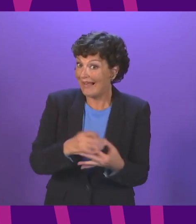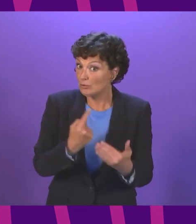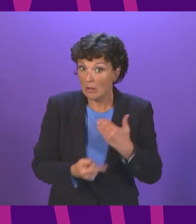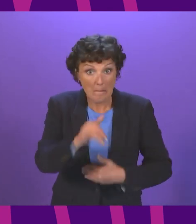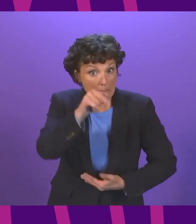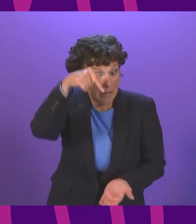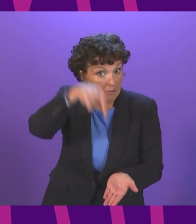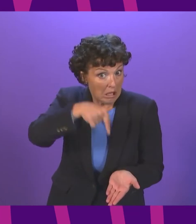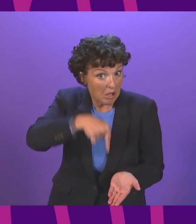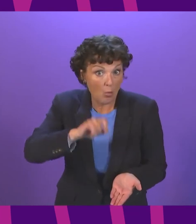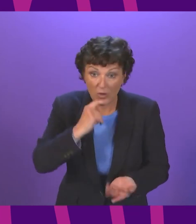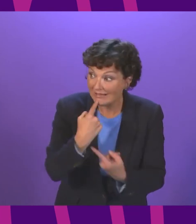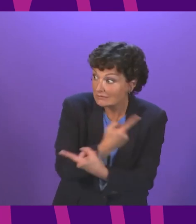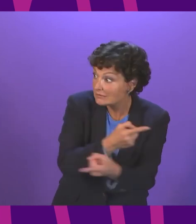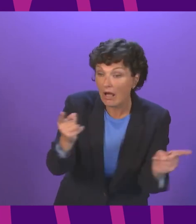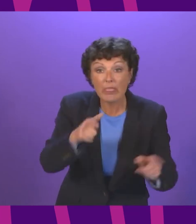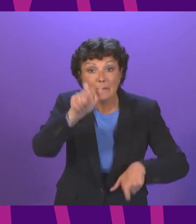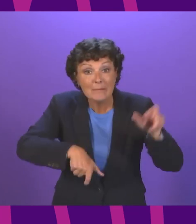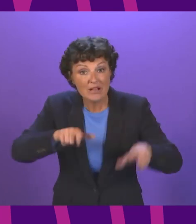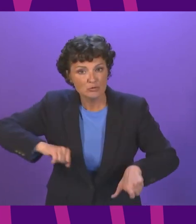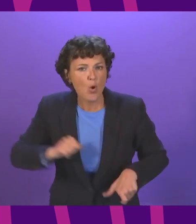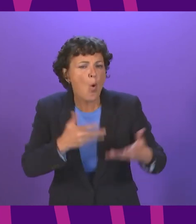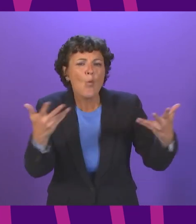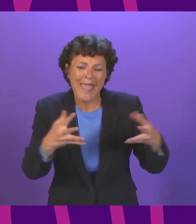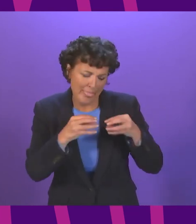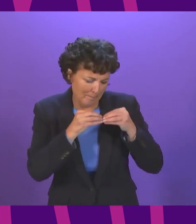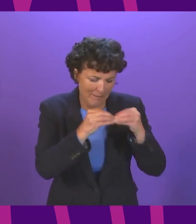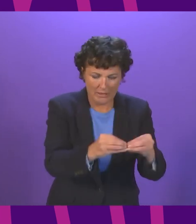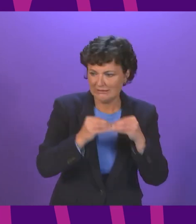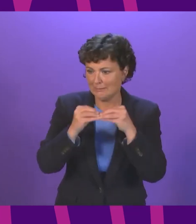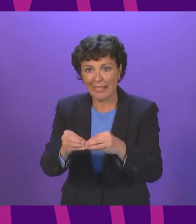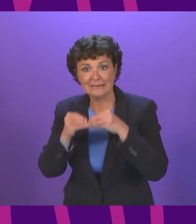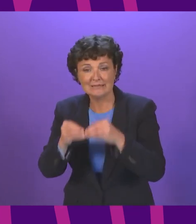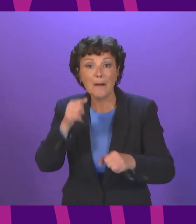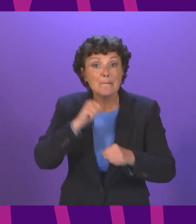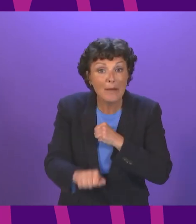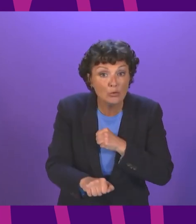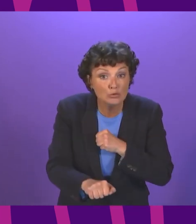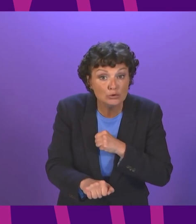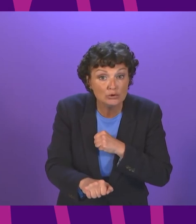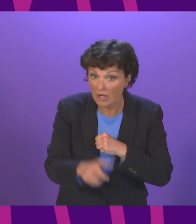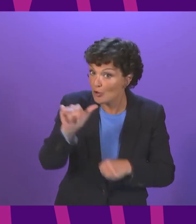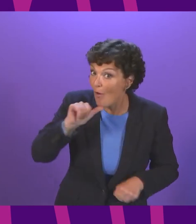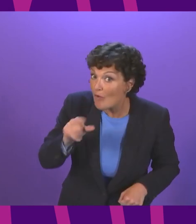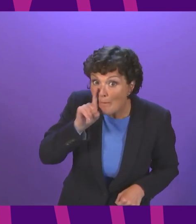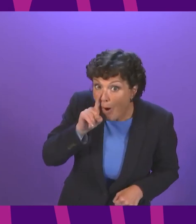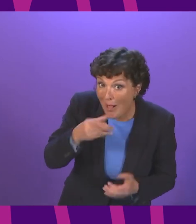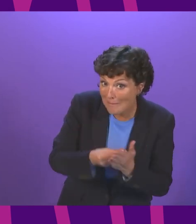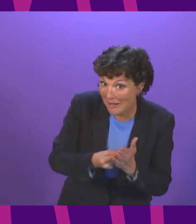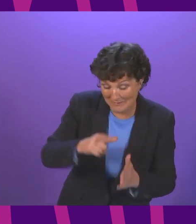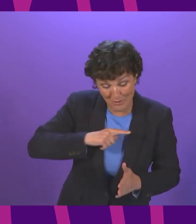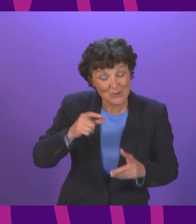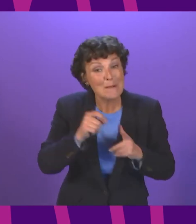people of Scotland where all these billions of pounds are coming from because it's not going to be oil money if Patrick Harvey has got anything to say about it